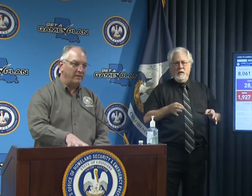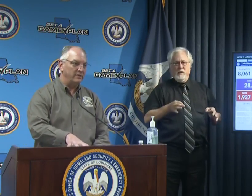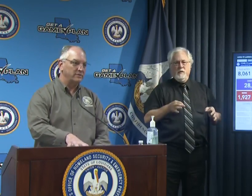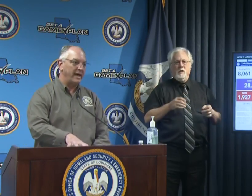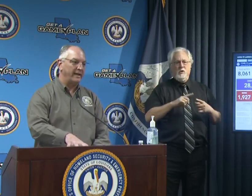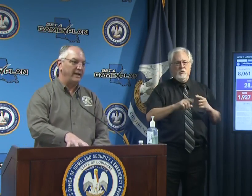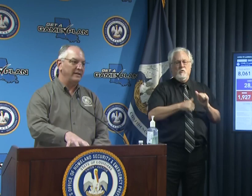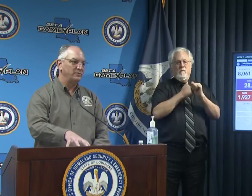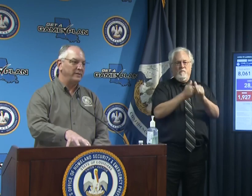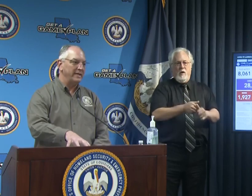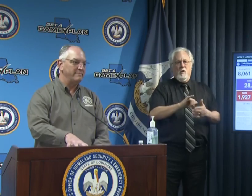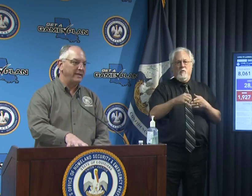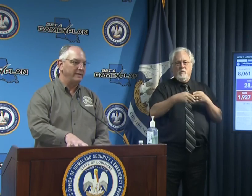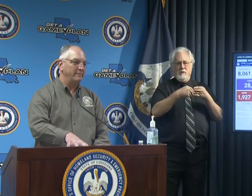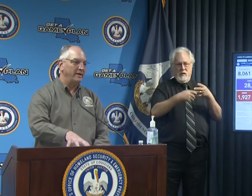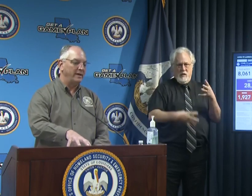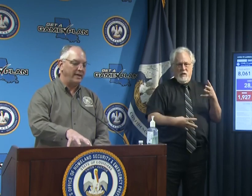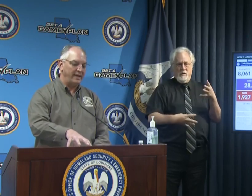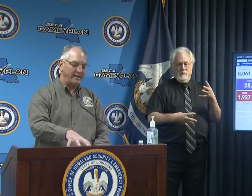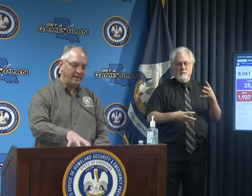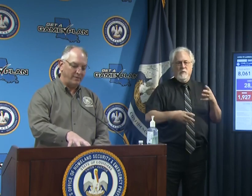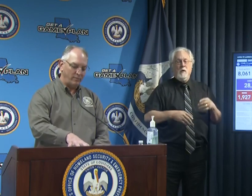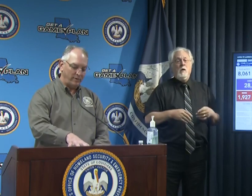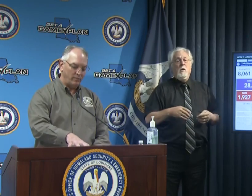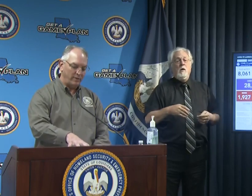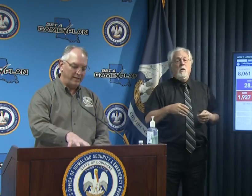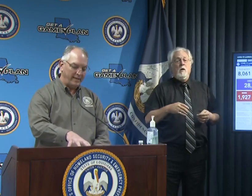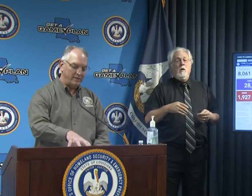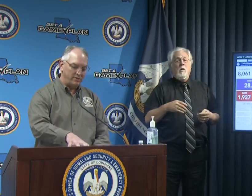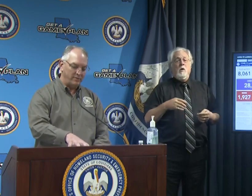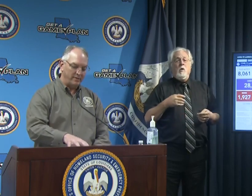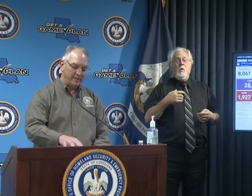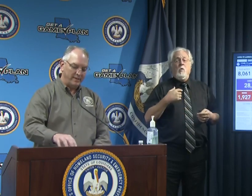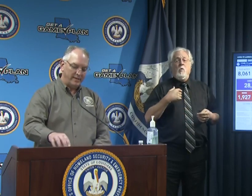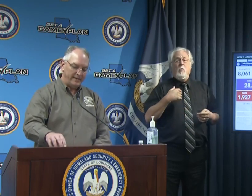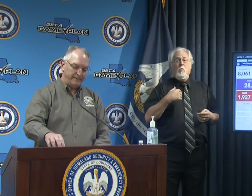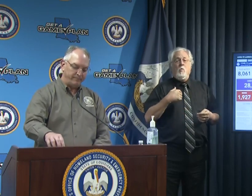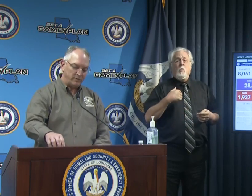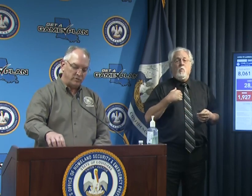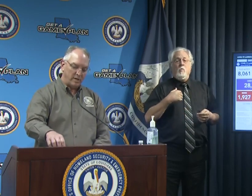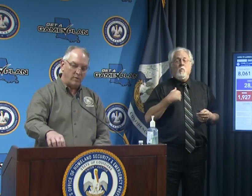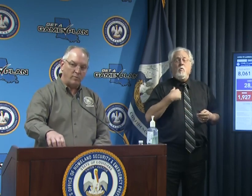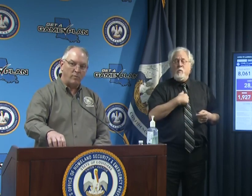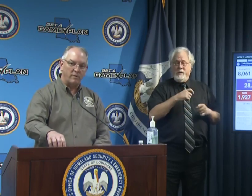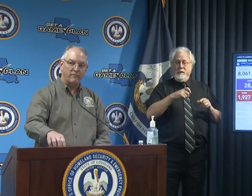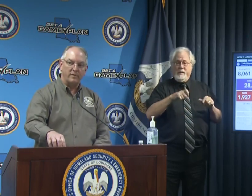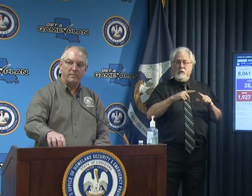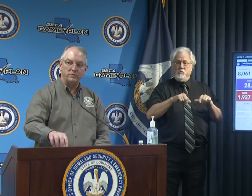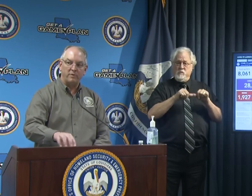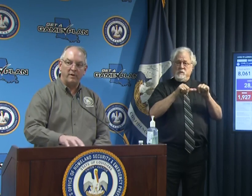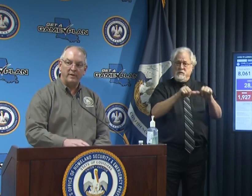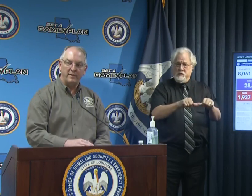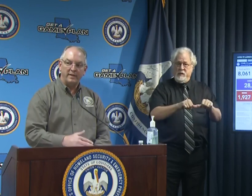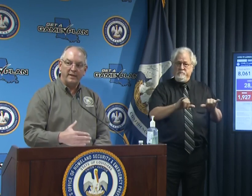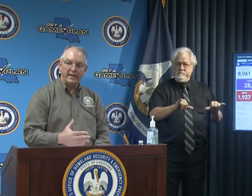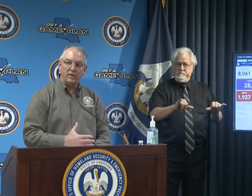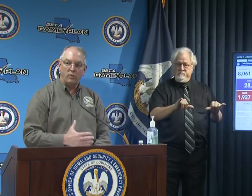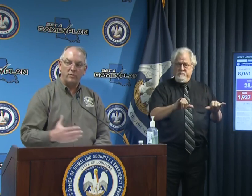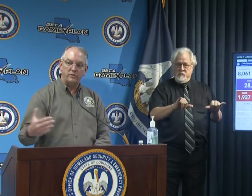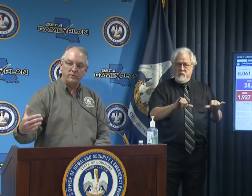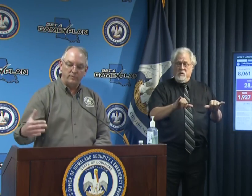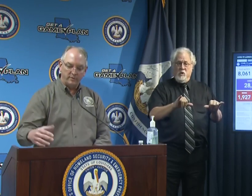to follow those guidelines we didn't meet them uh and and we needed to um stay where we were for the most part